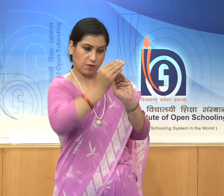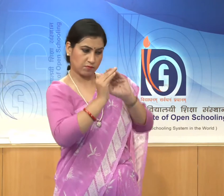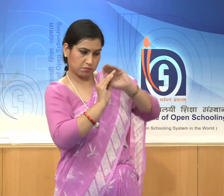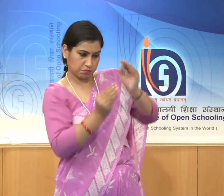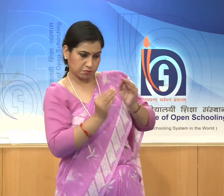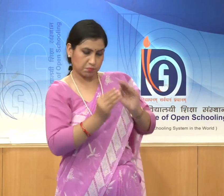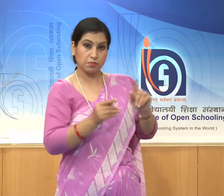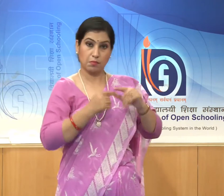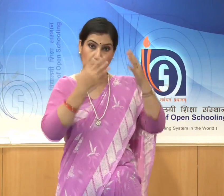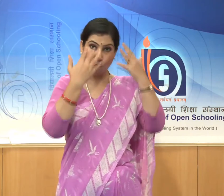contour,